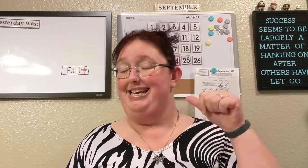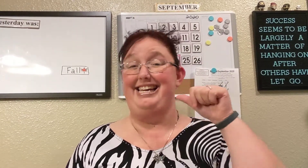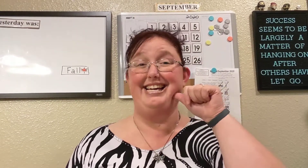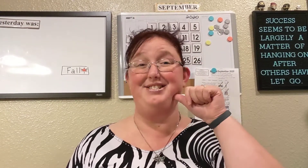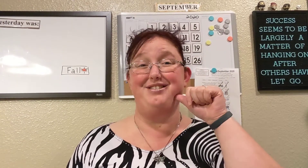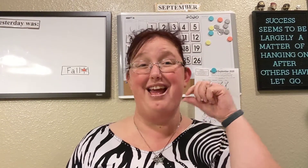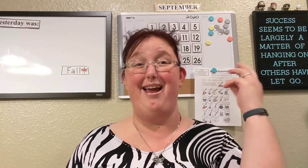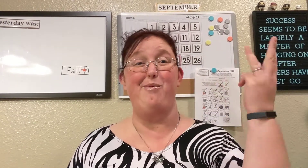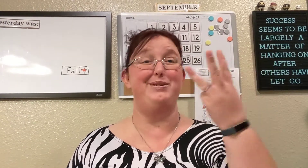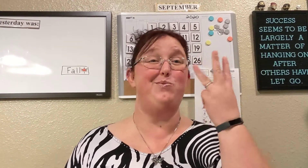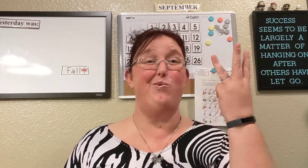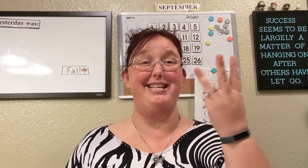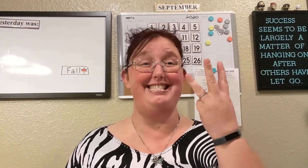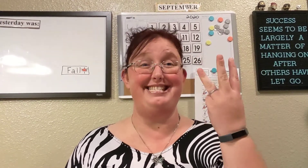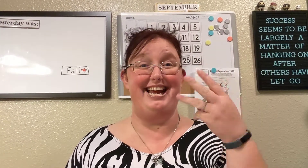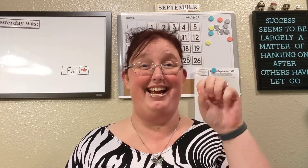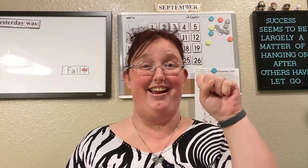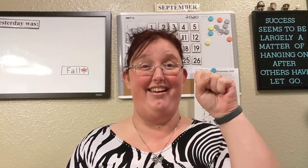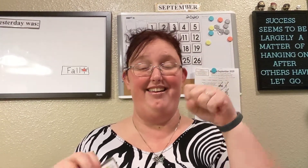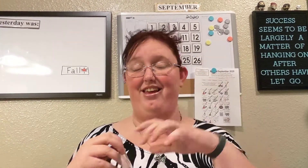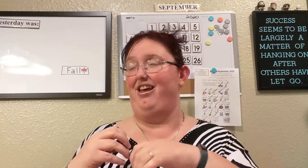Yesterday was Wednesday. Yay!